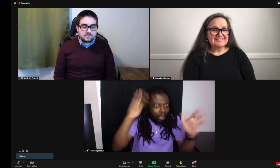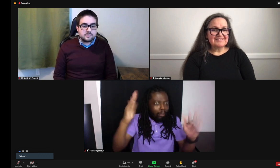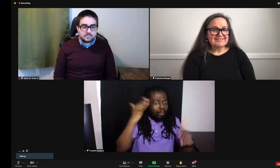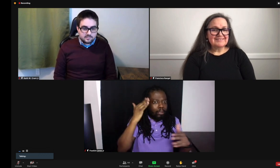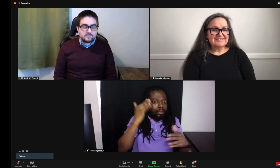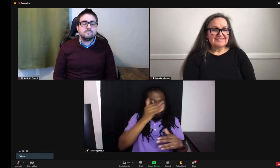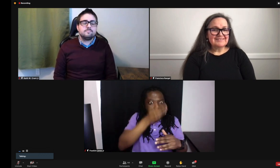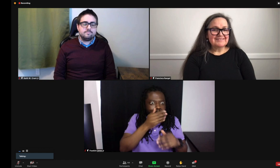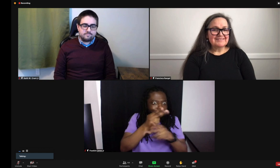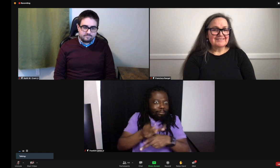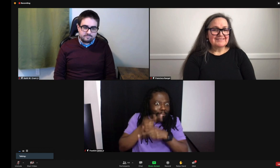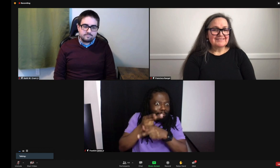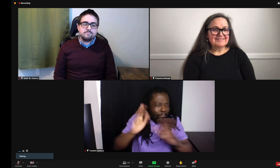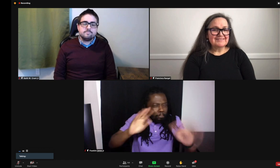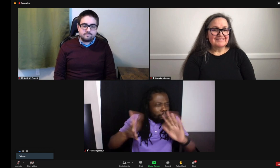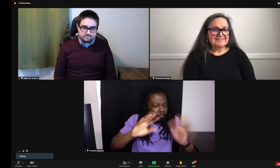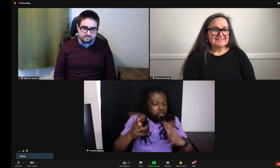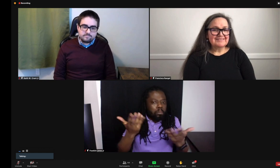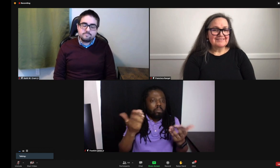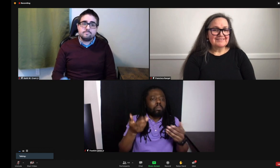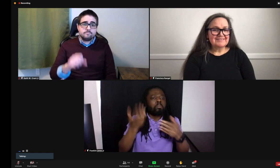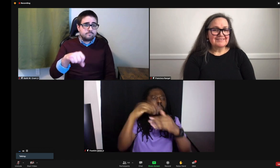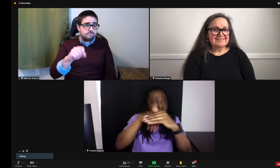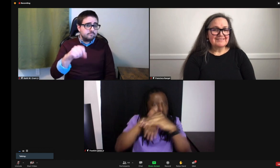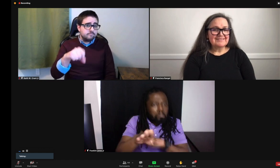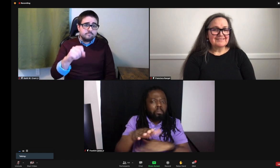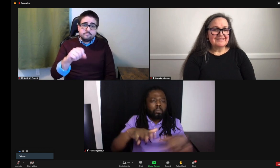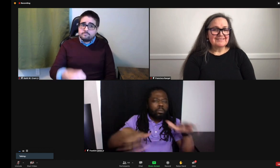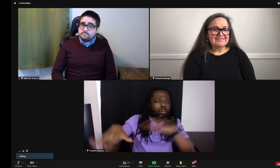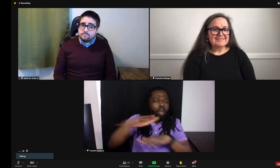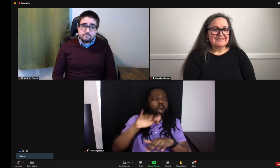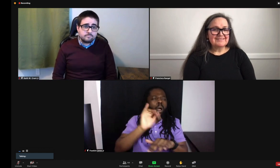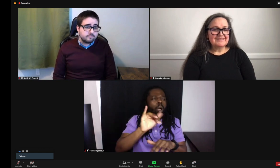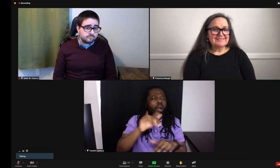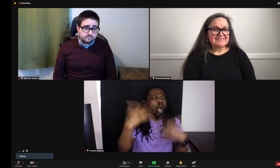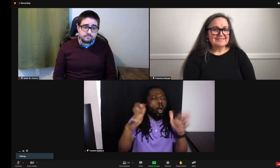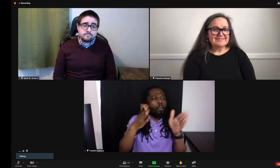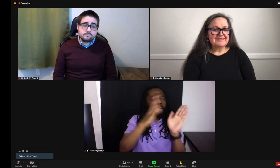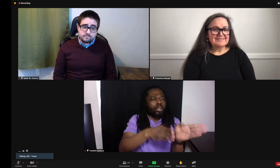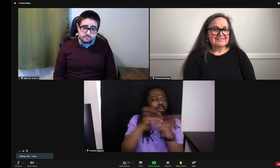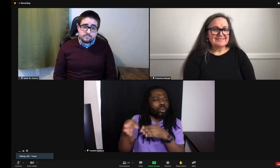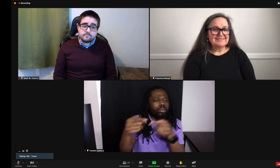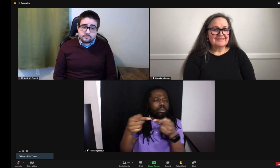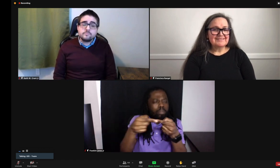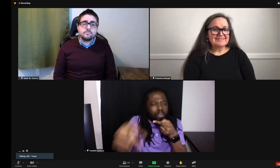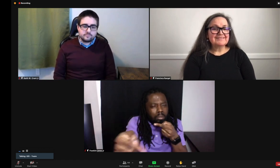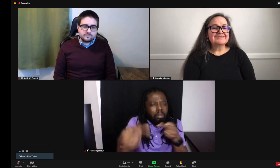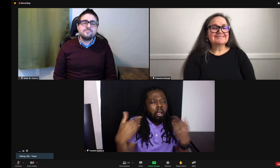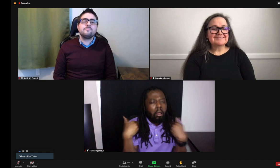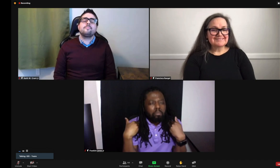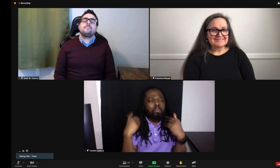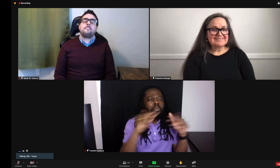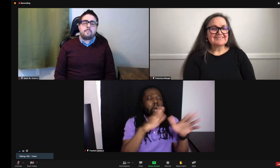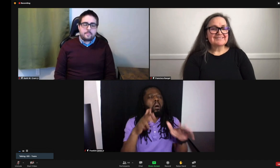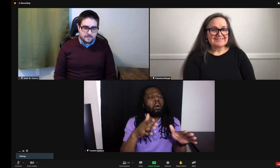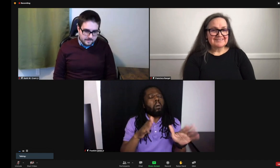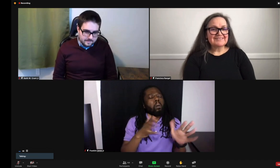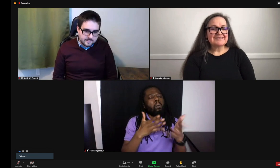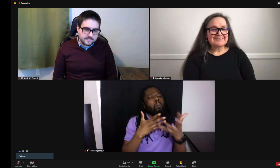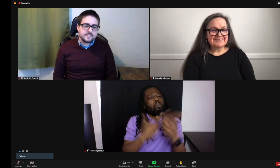social distancing and whether or not it was safe to be around one another. But after entering the environment, I see that they've already had measures put in place